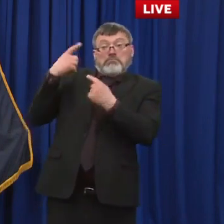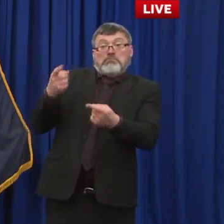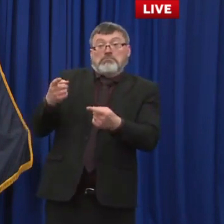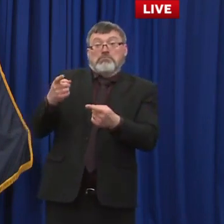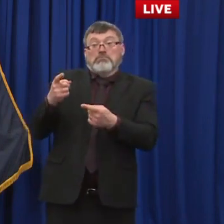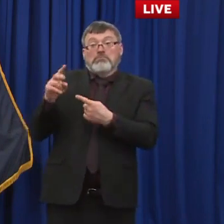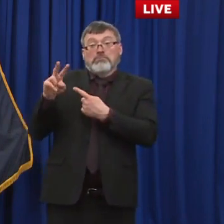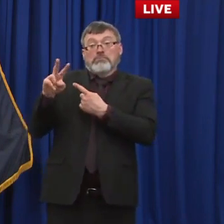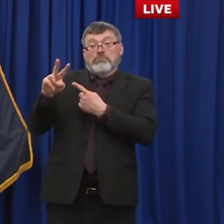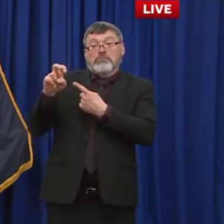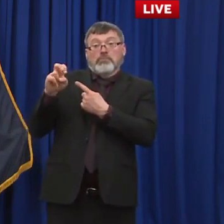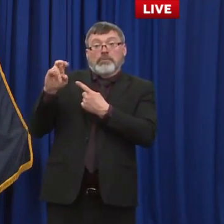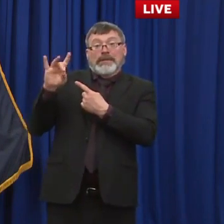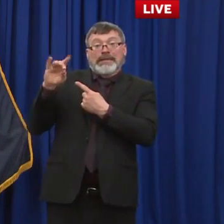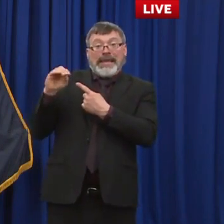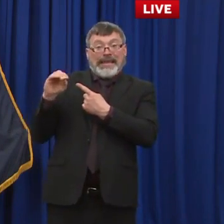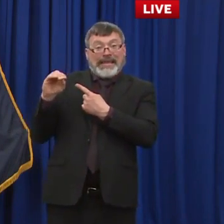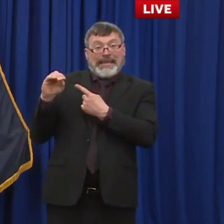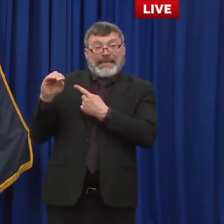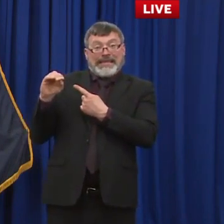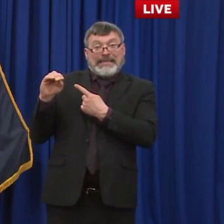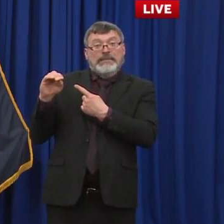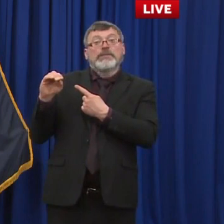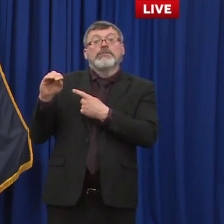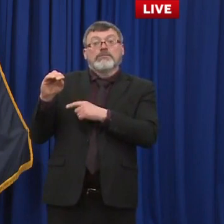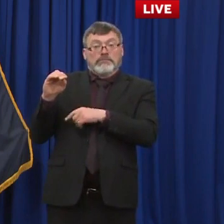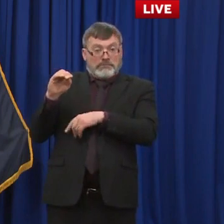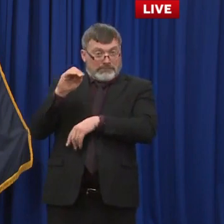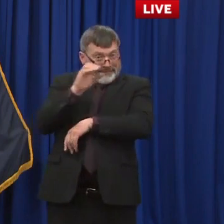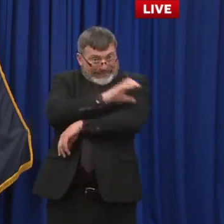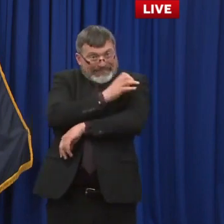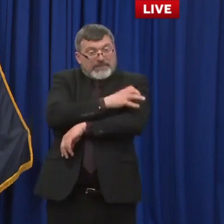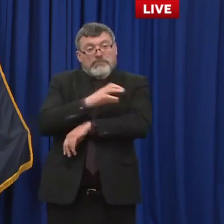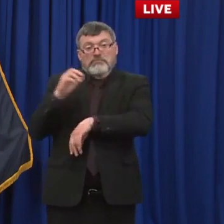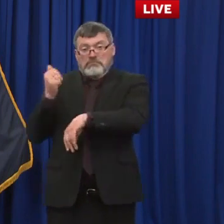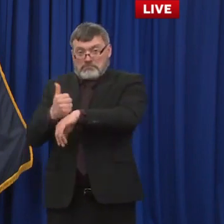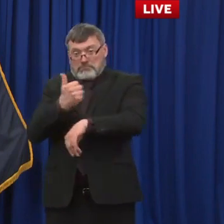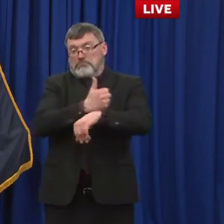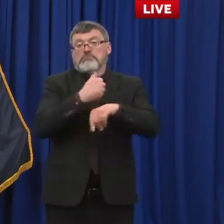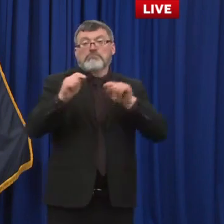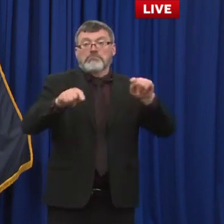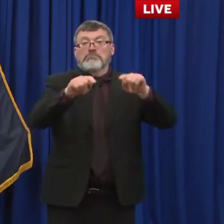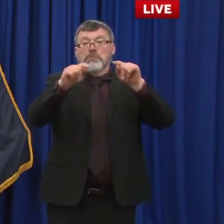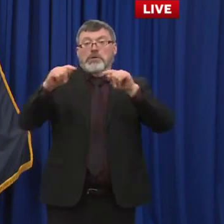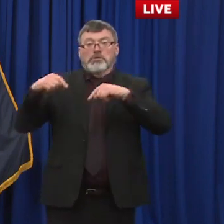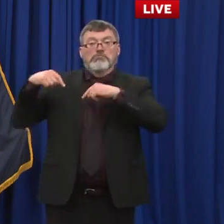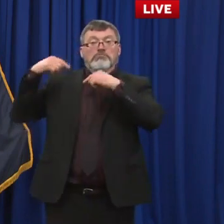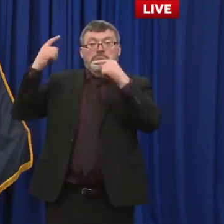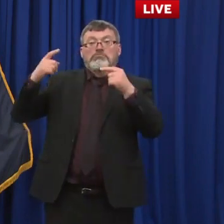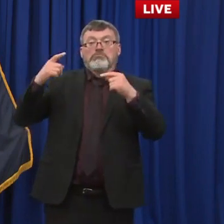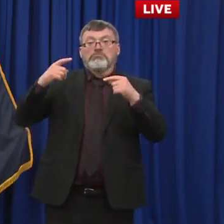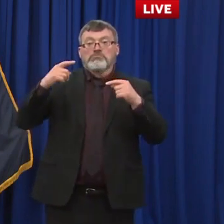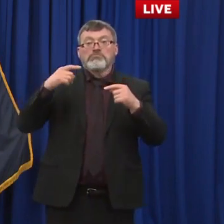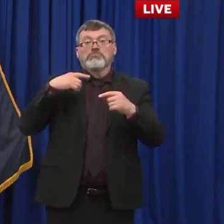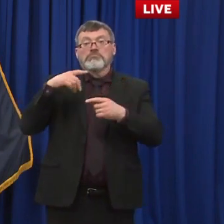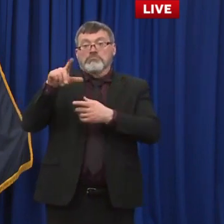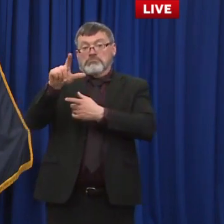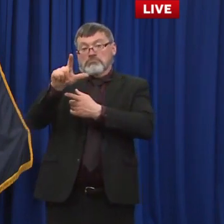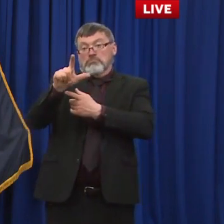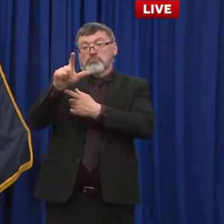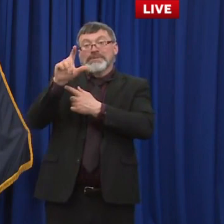have plans to vaccinate 26 000 people through those clinics yes this is less than the 10 percent that we